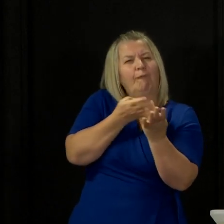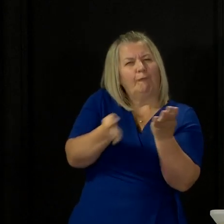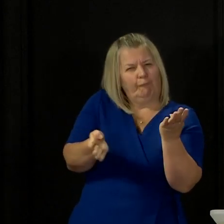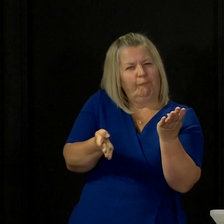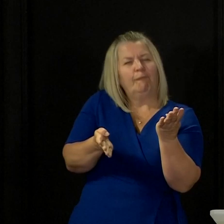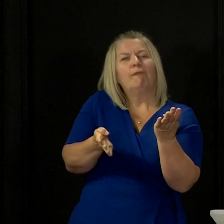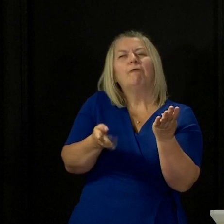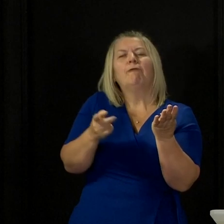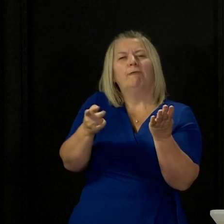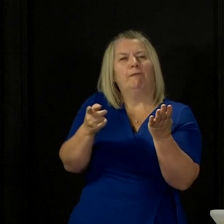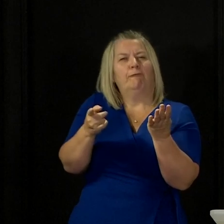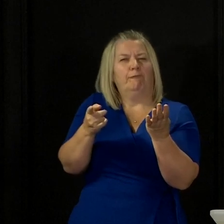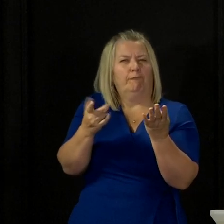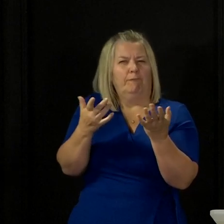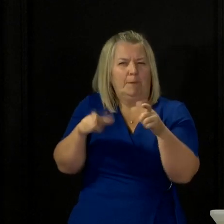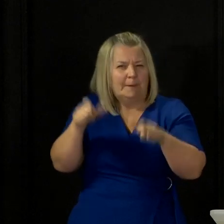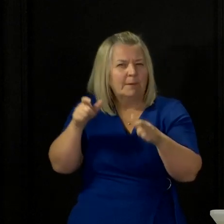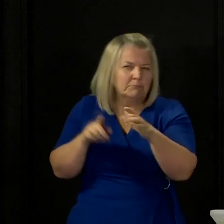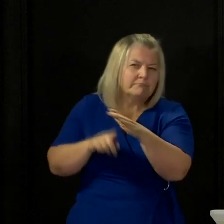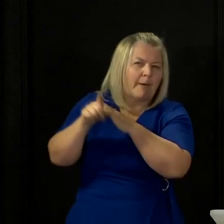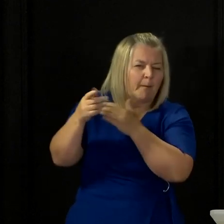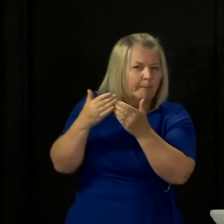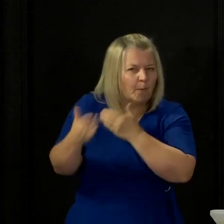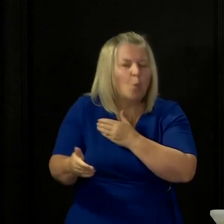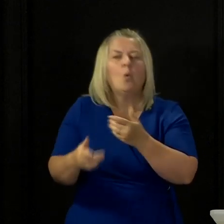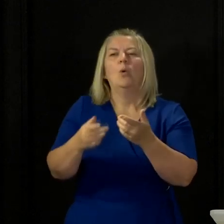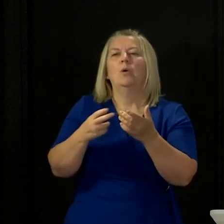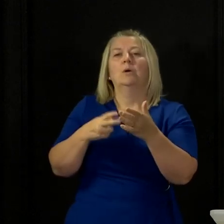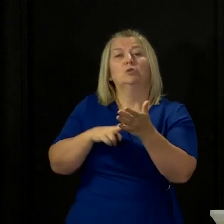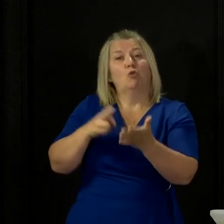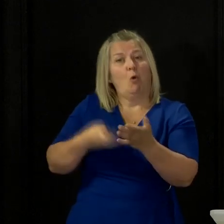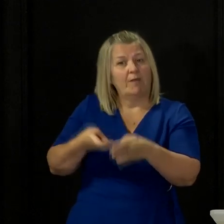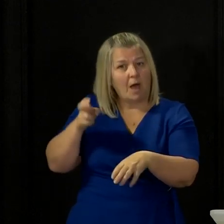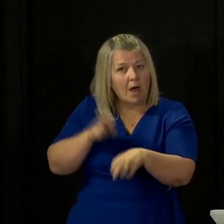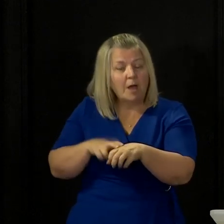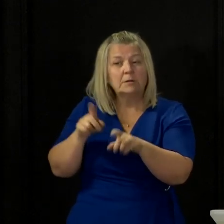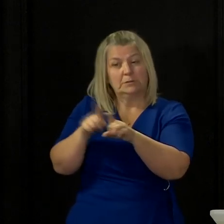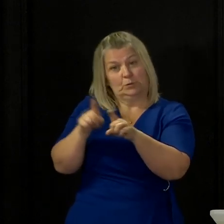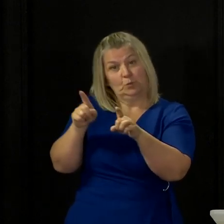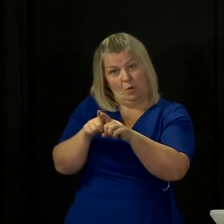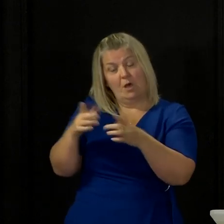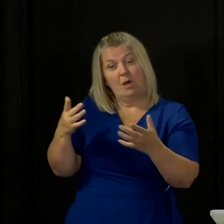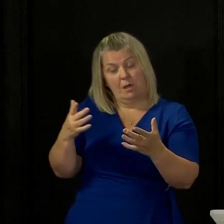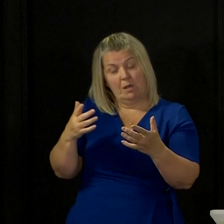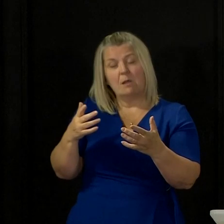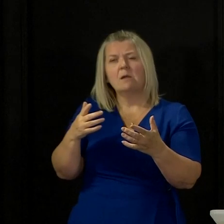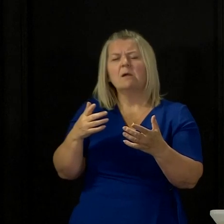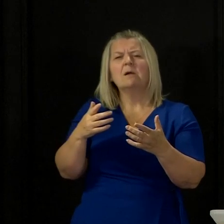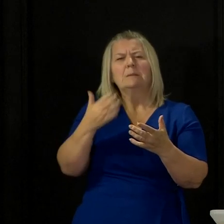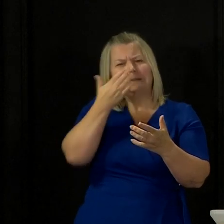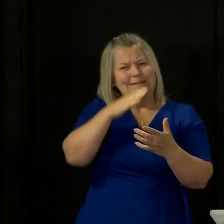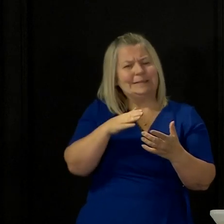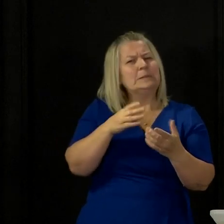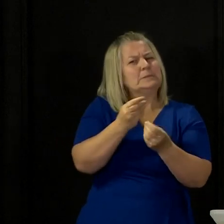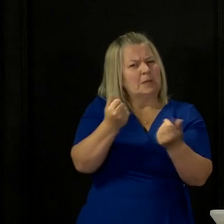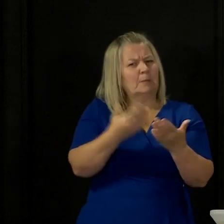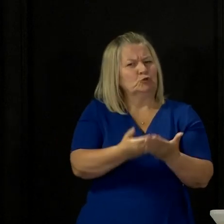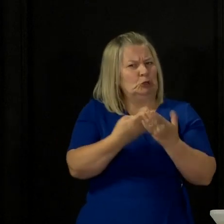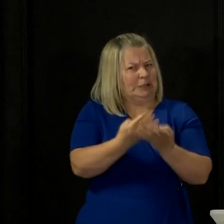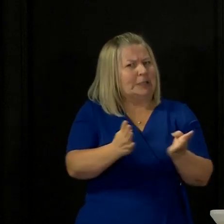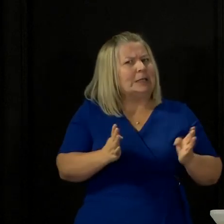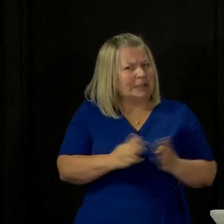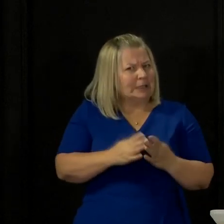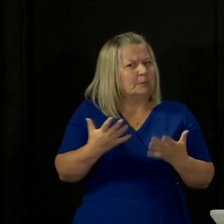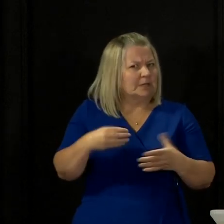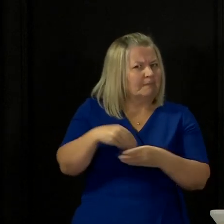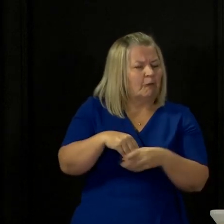Also in England, Wales and Northern Ireland, those people who have been unfortunate enough to be shielding alone over the past weeks and months can meet someone